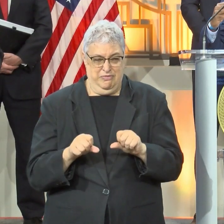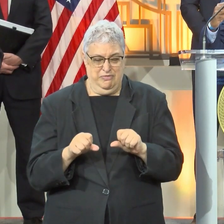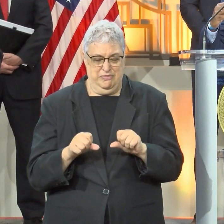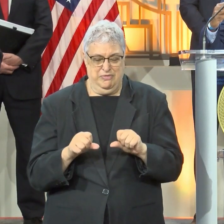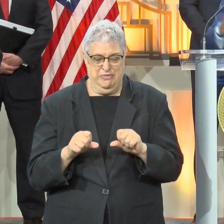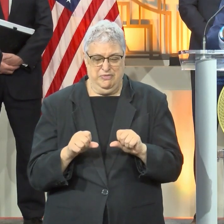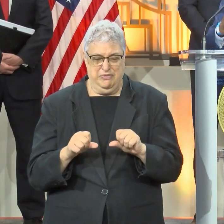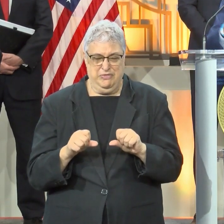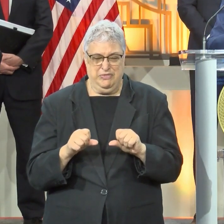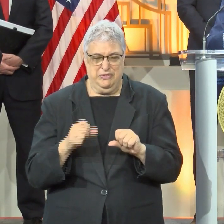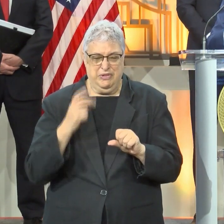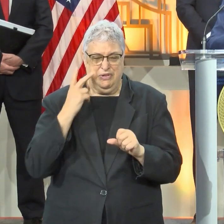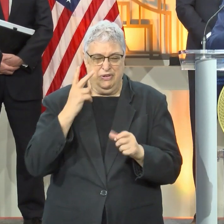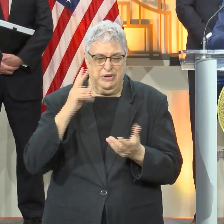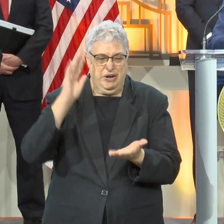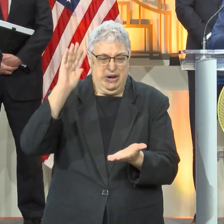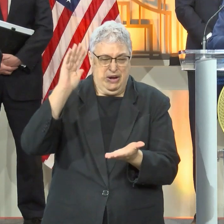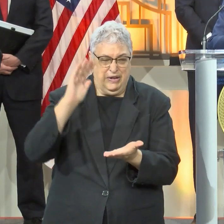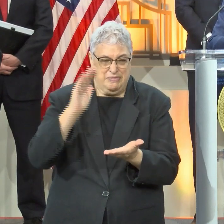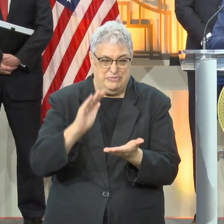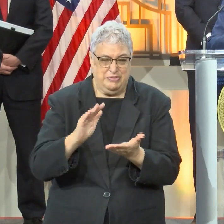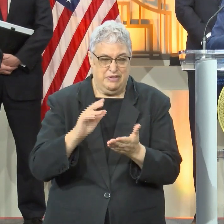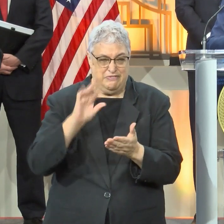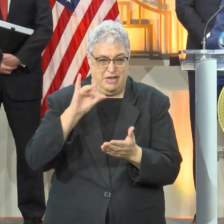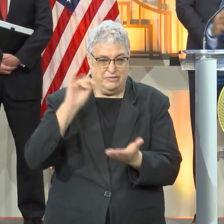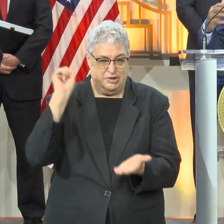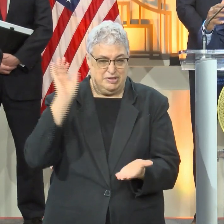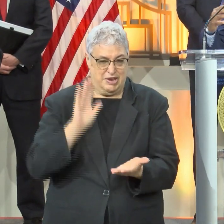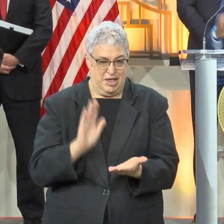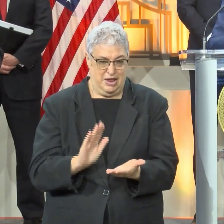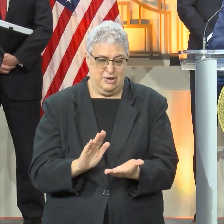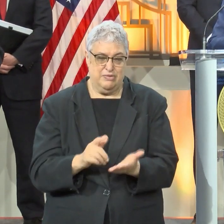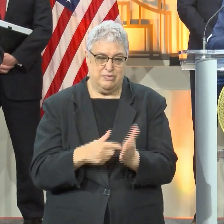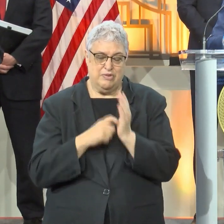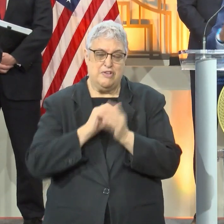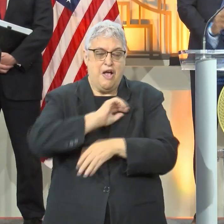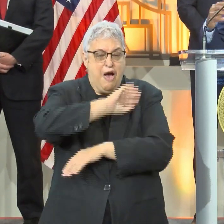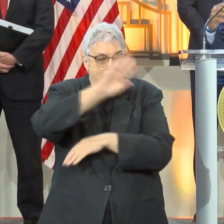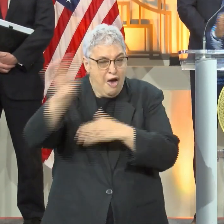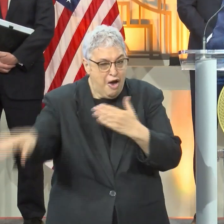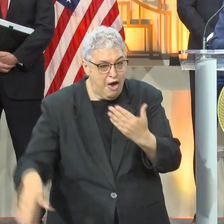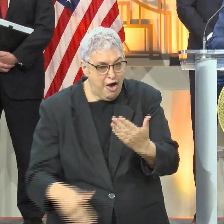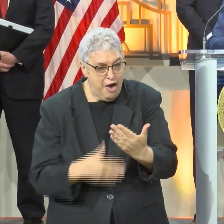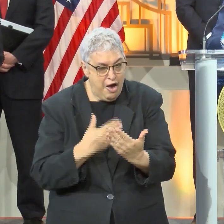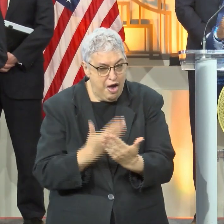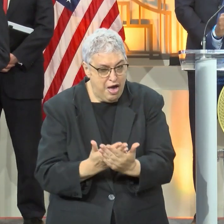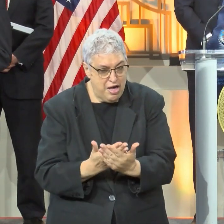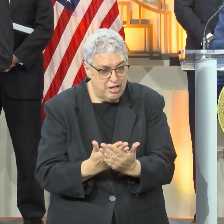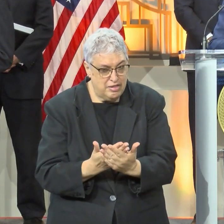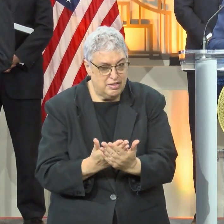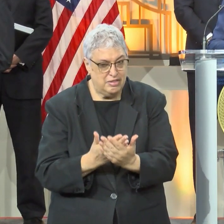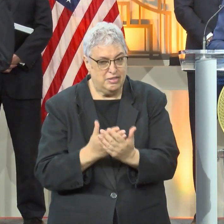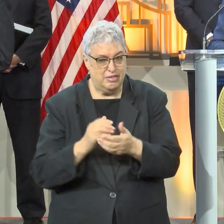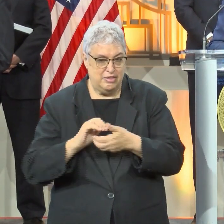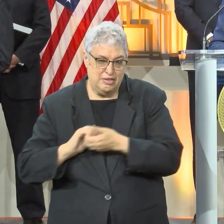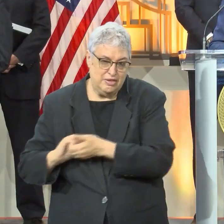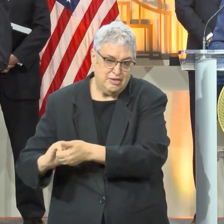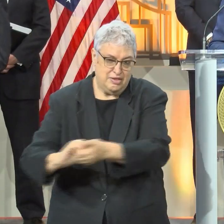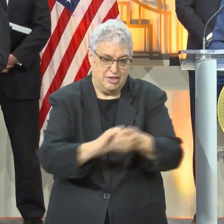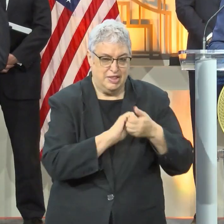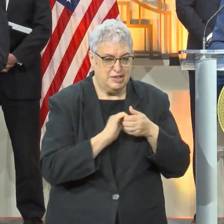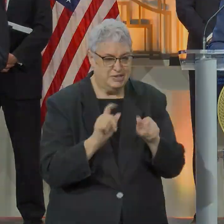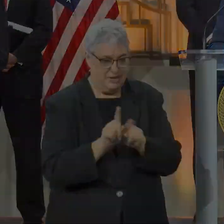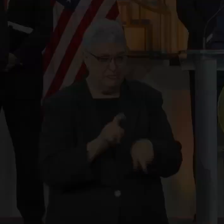slowing down of this virus but it requires all of us to be doing these things at the same at the